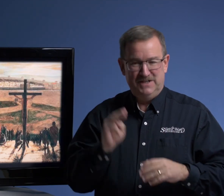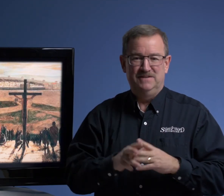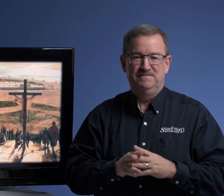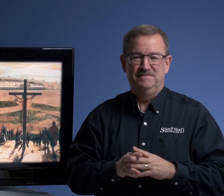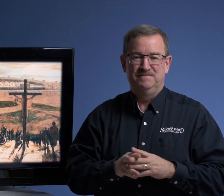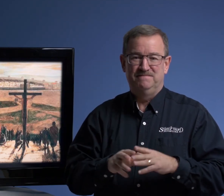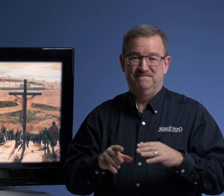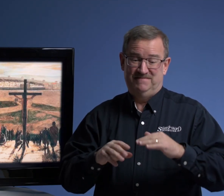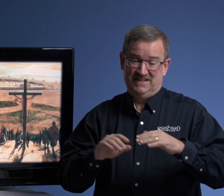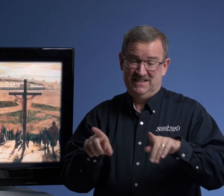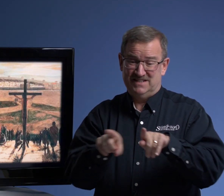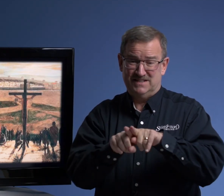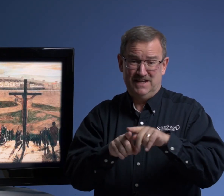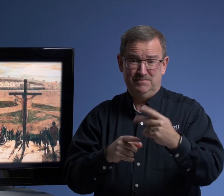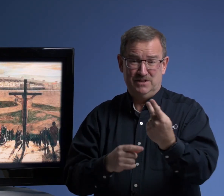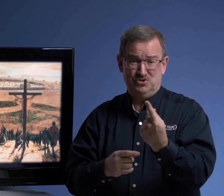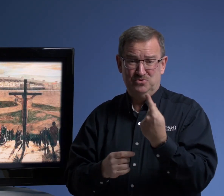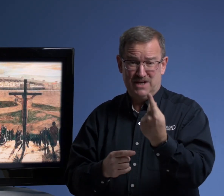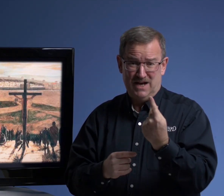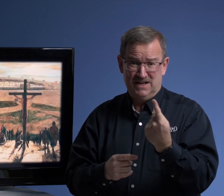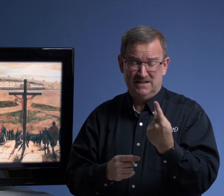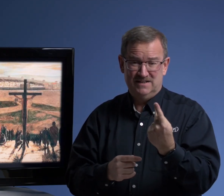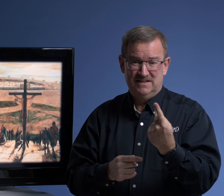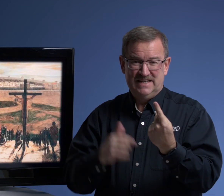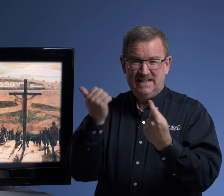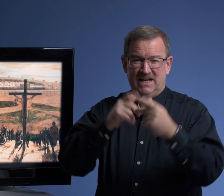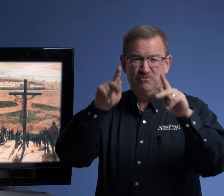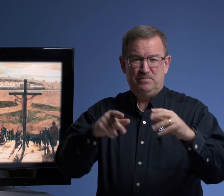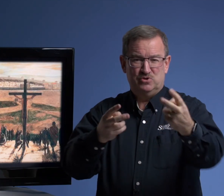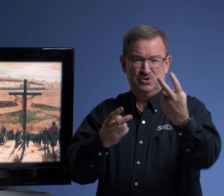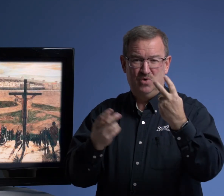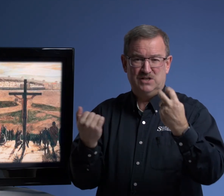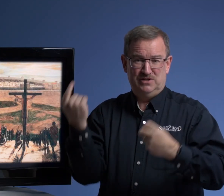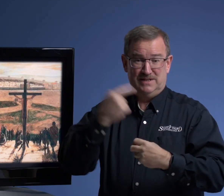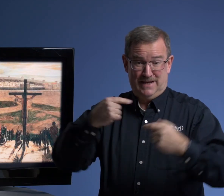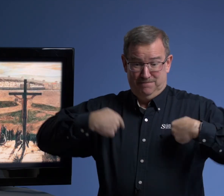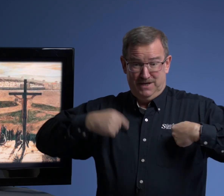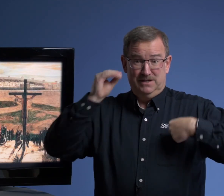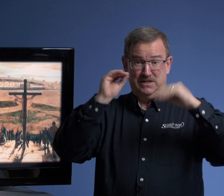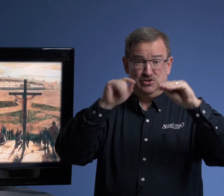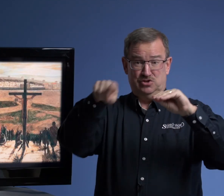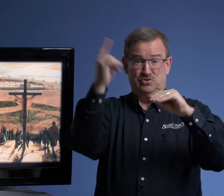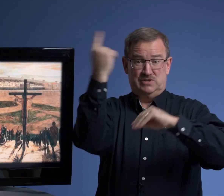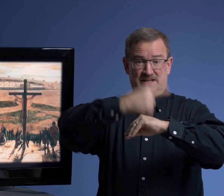is the same as you and I. Every person watching today, me teaching you today,